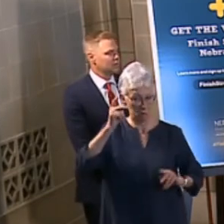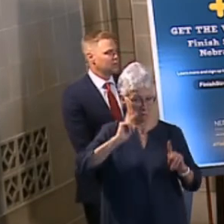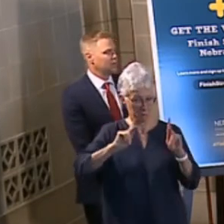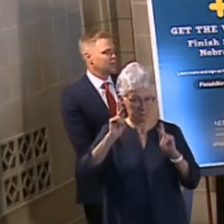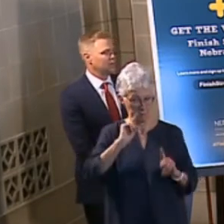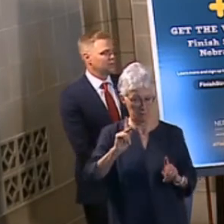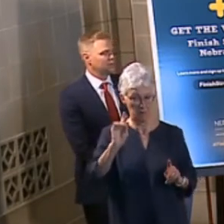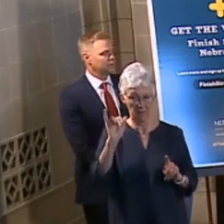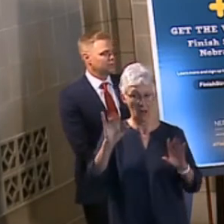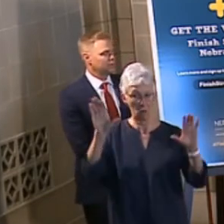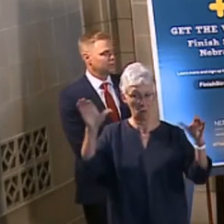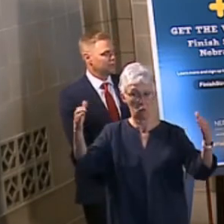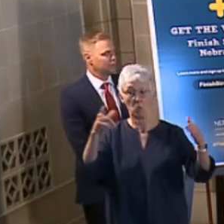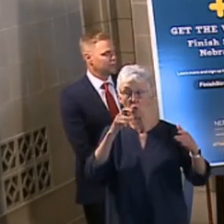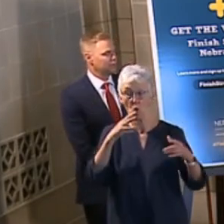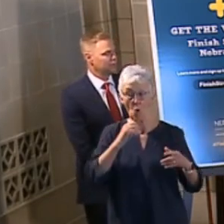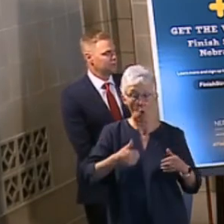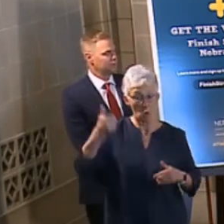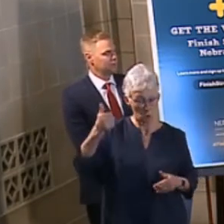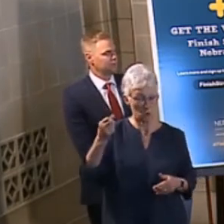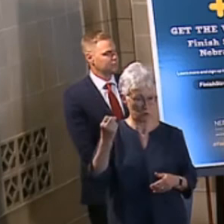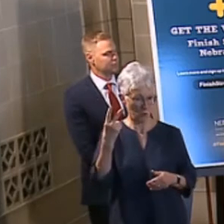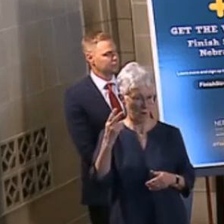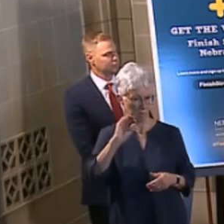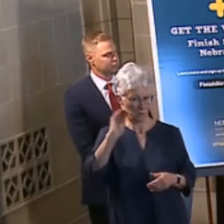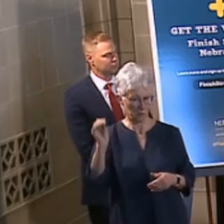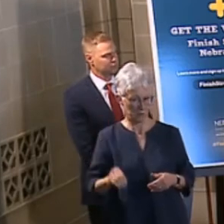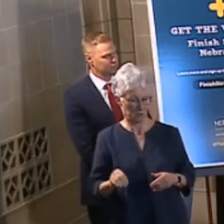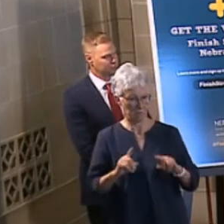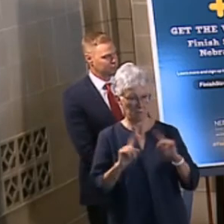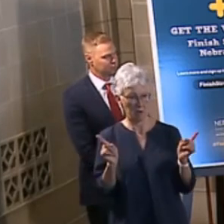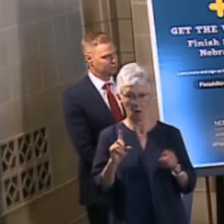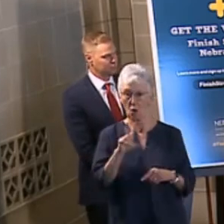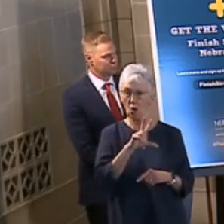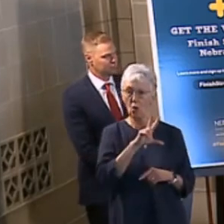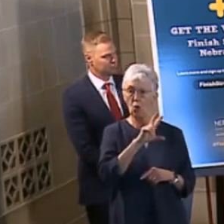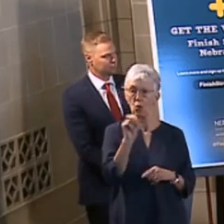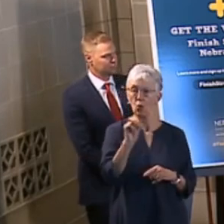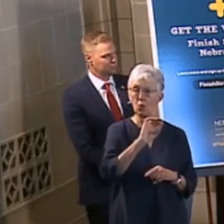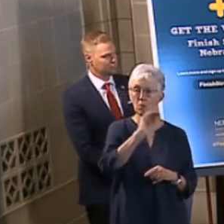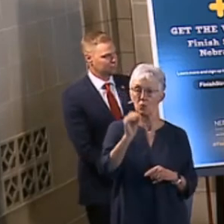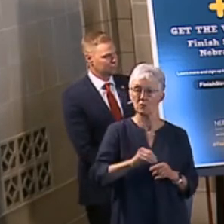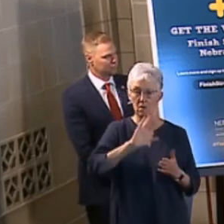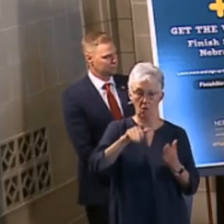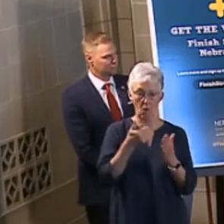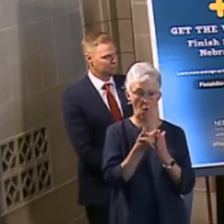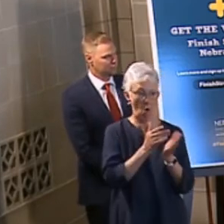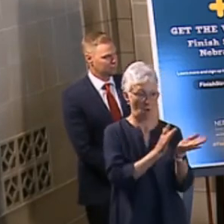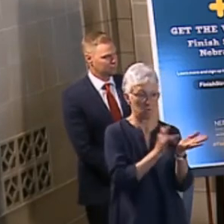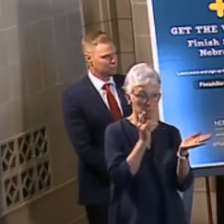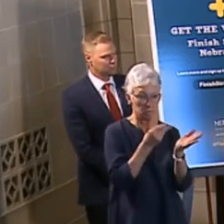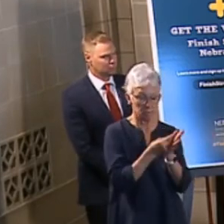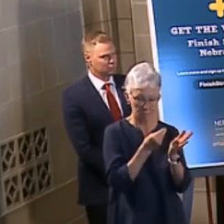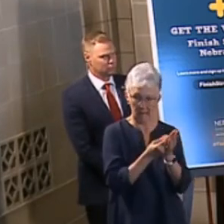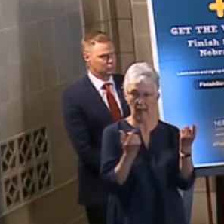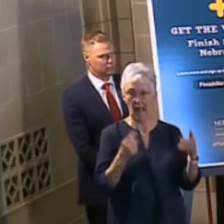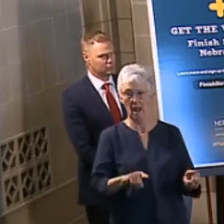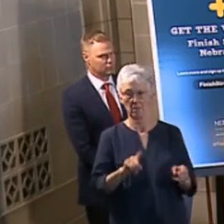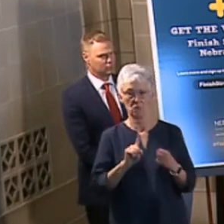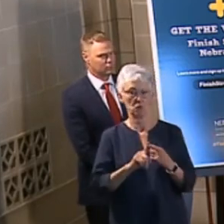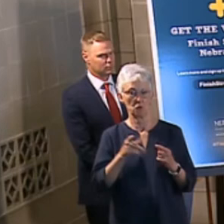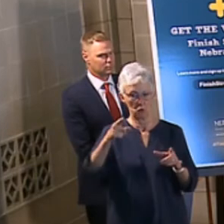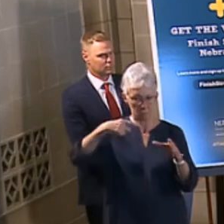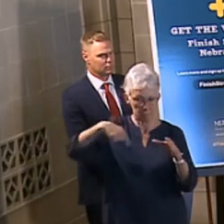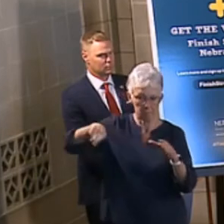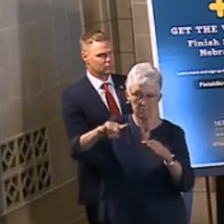nationwide but constitute a full 30% of the victims of consumer fraud crime. Older Nebraskans are especially susceptible to